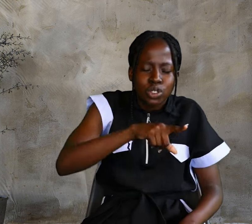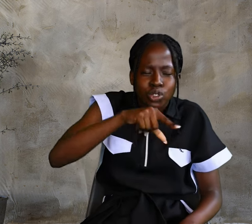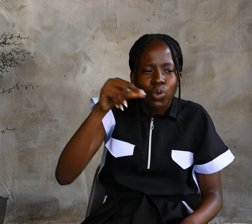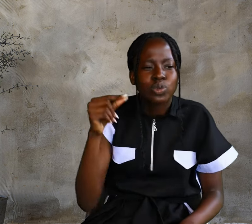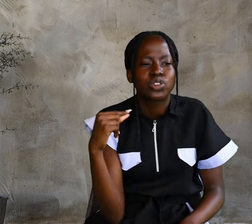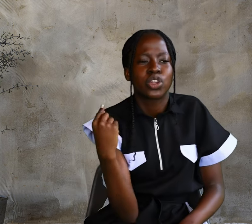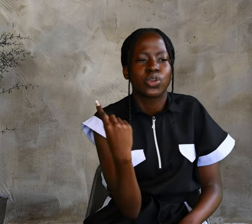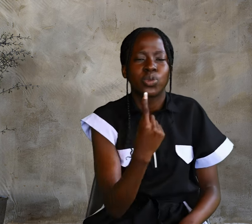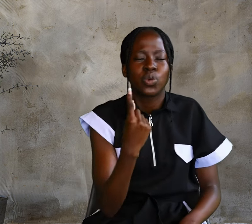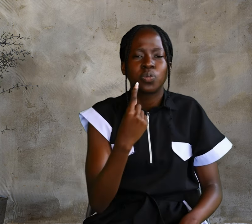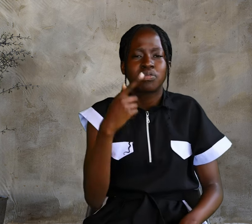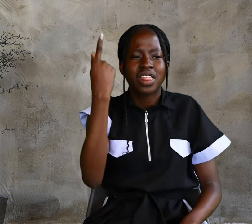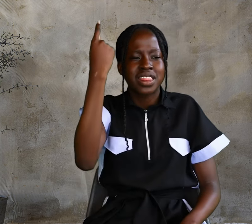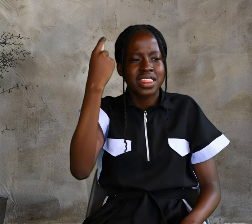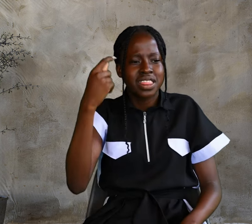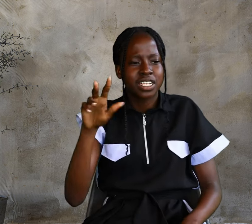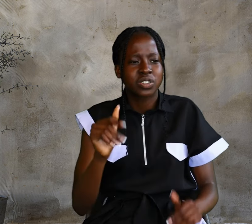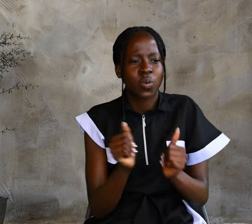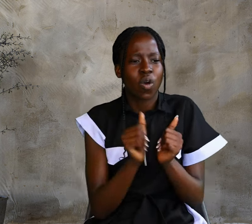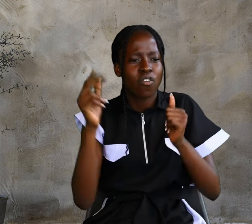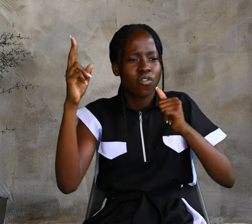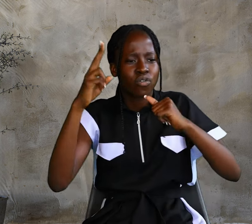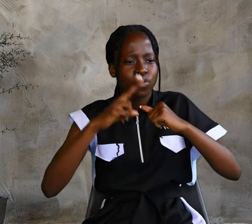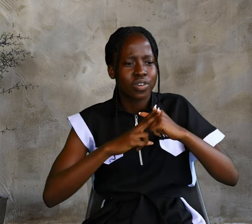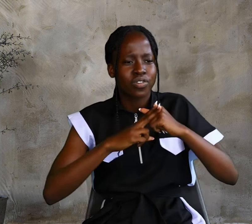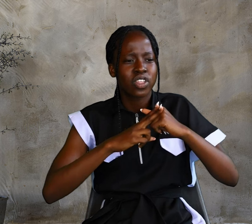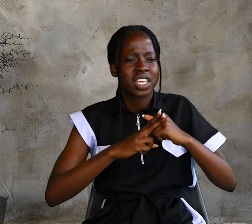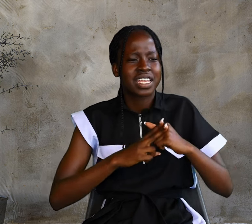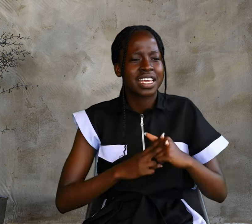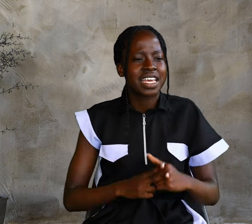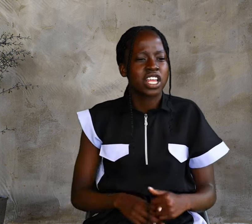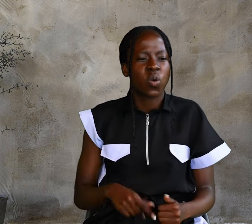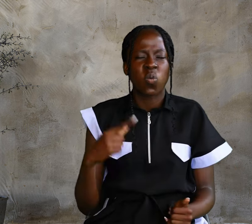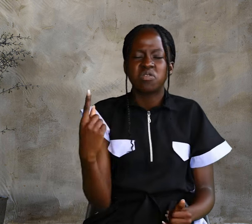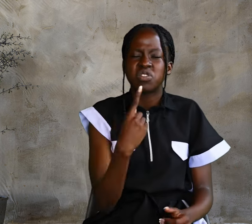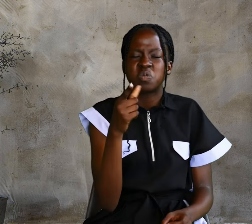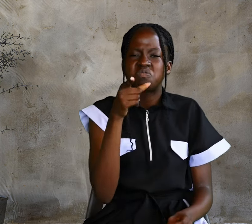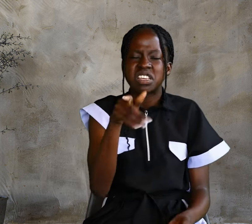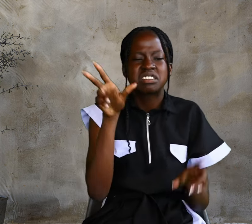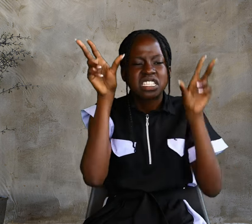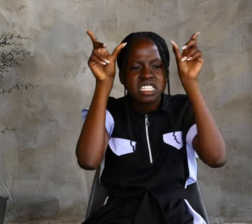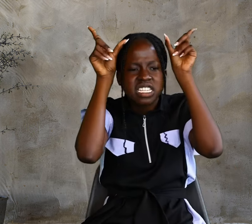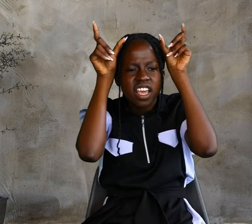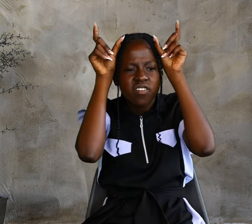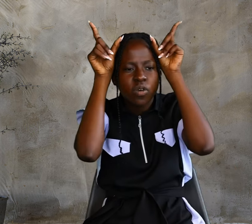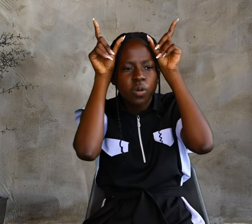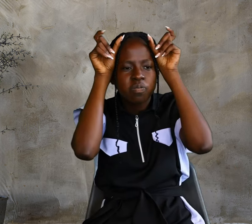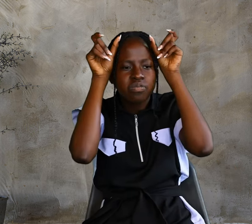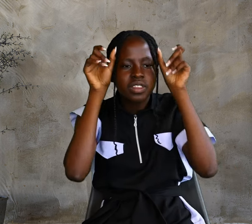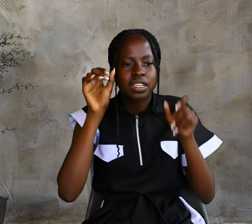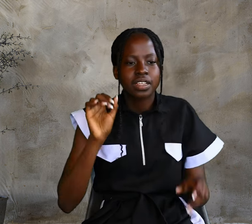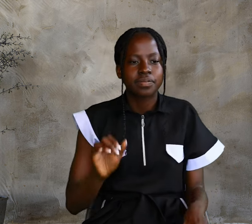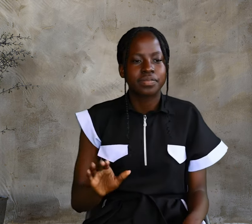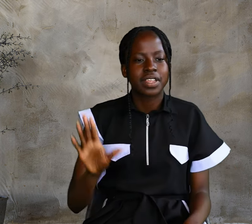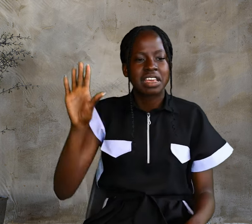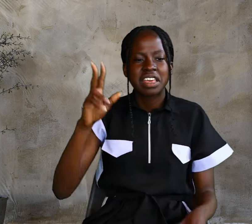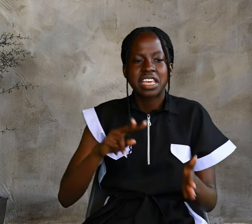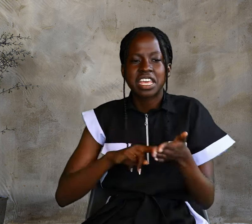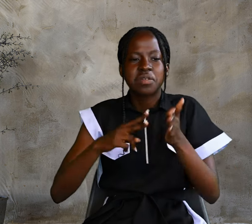chosen you, the twelve? Yet one of you is a devil. He